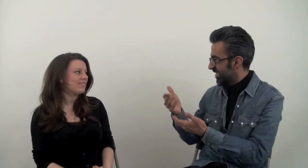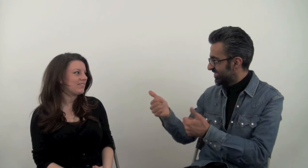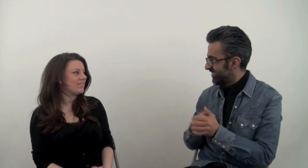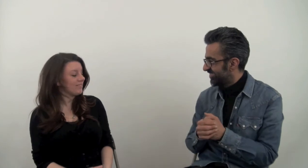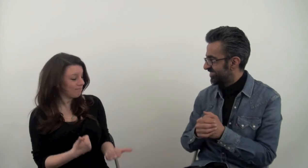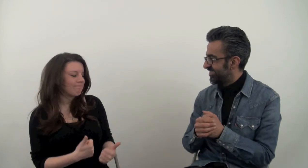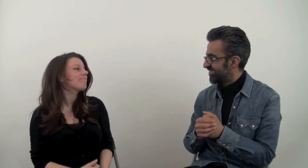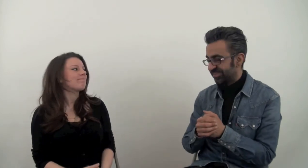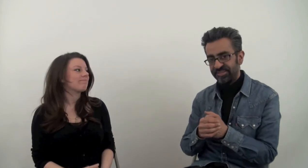Thank you very much for the chat.